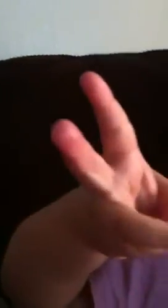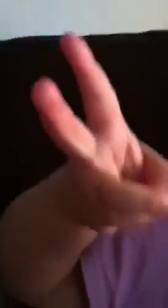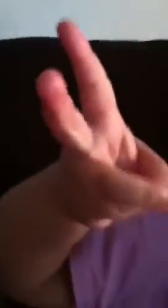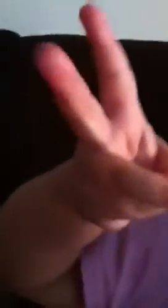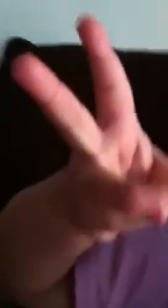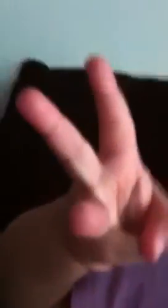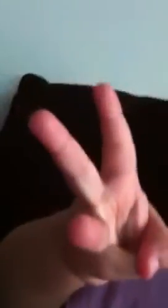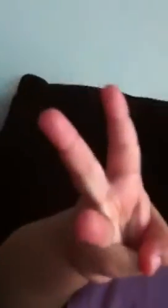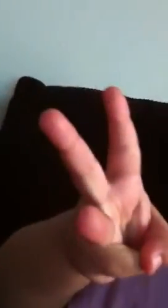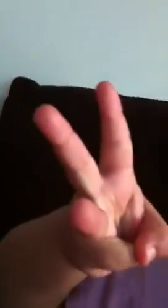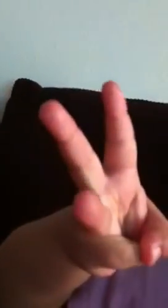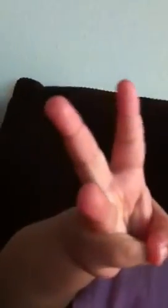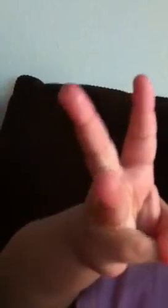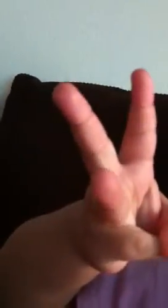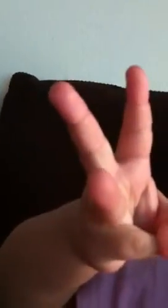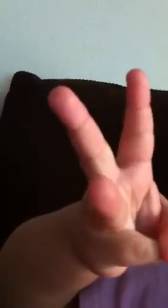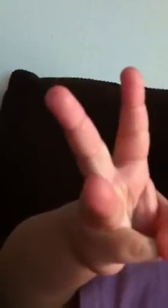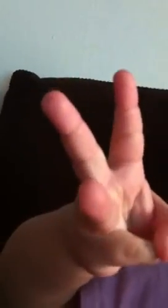X,